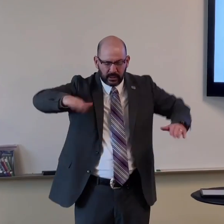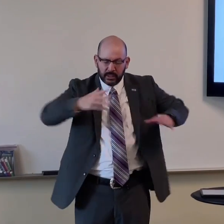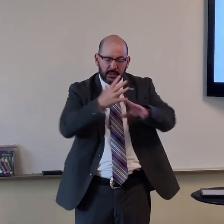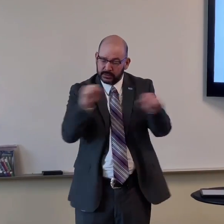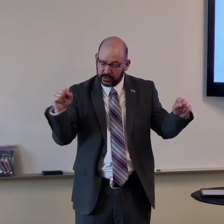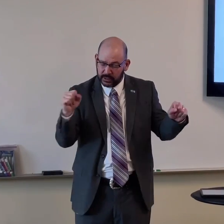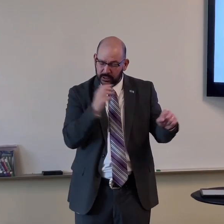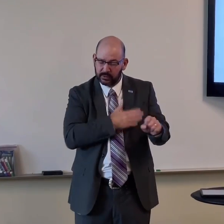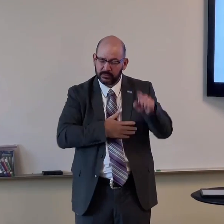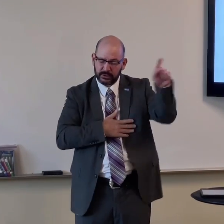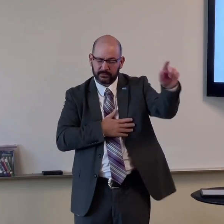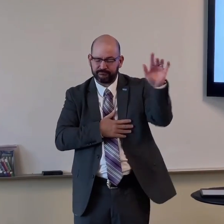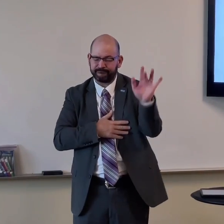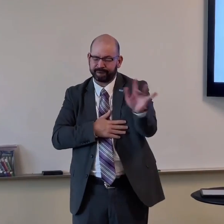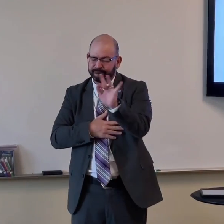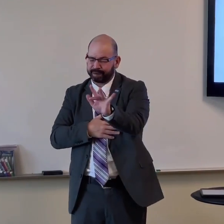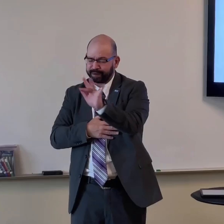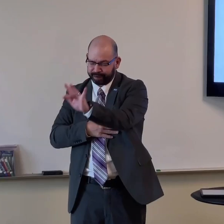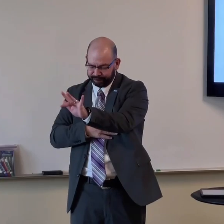and if any person here is not saved